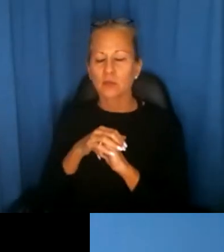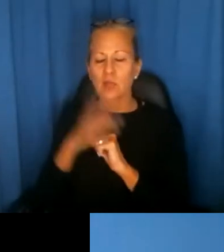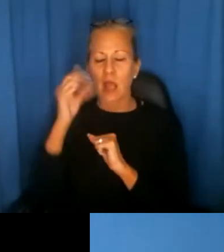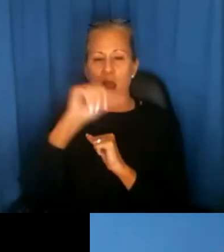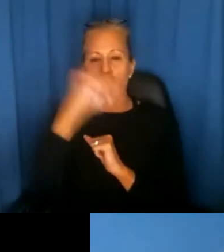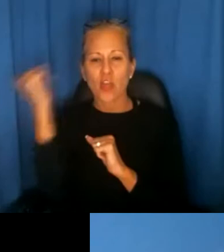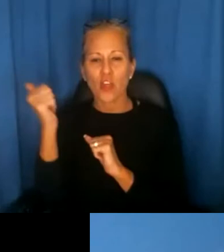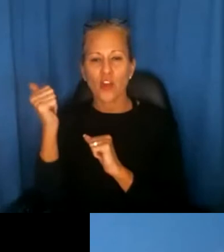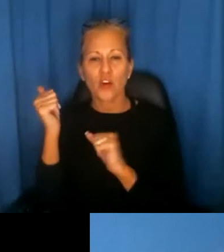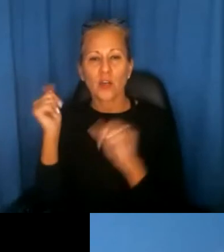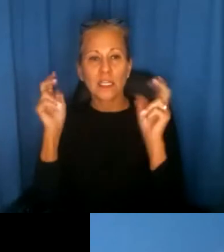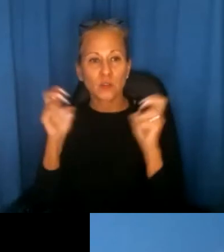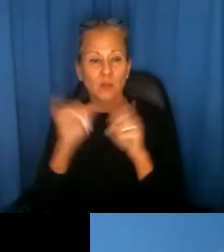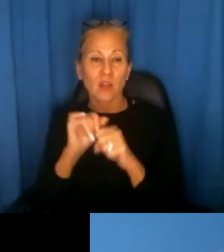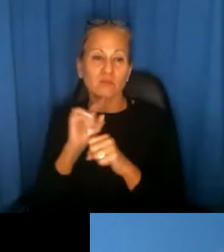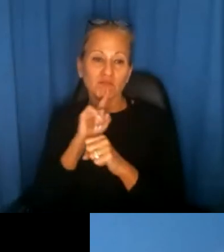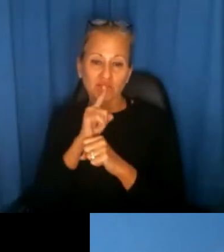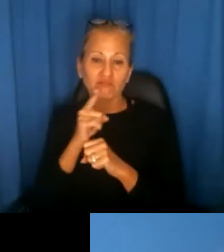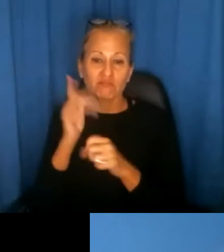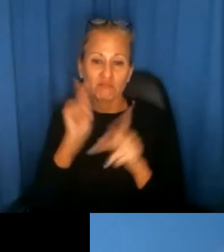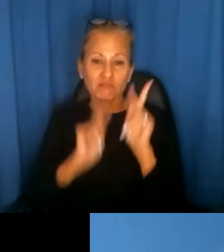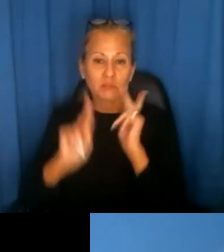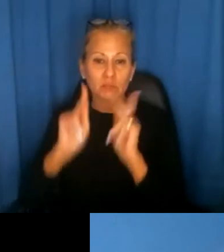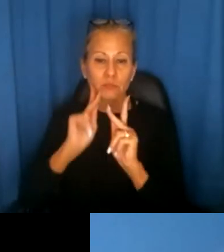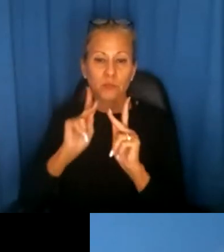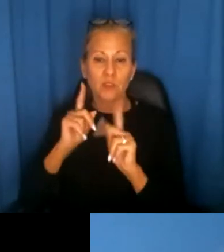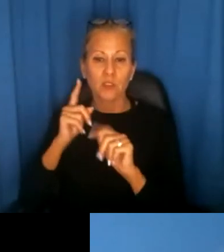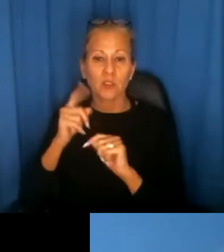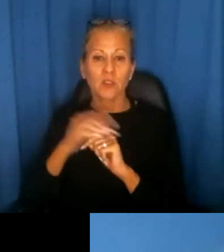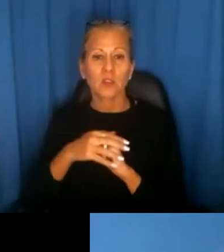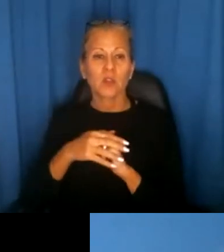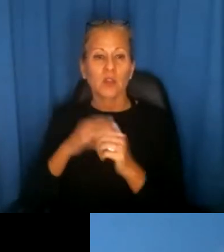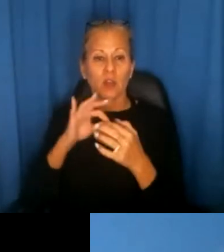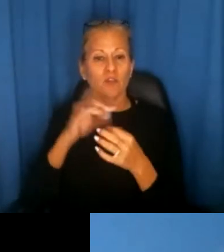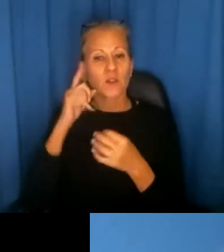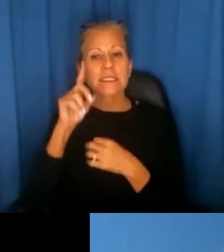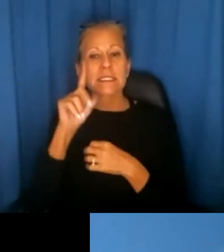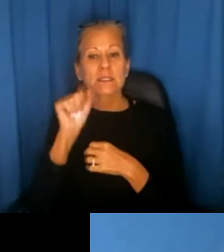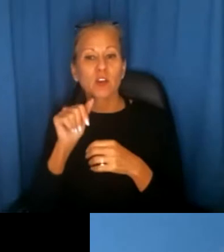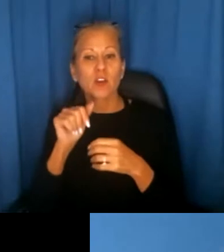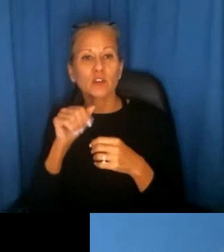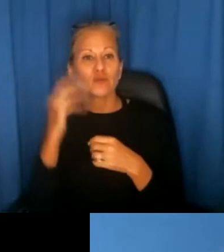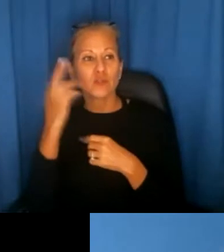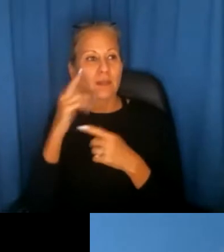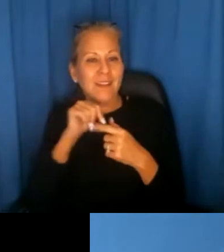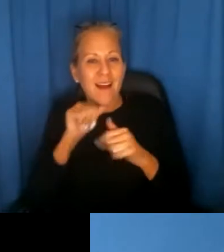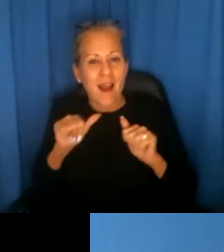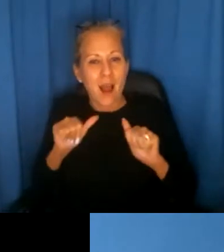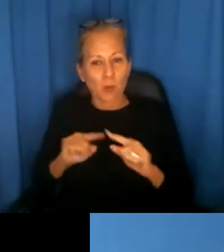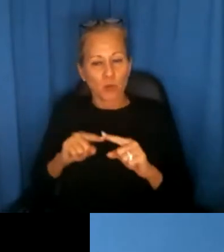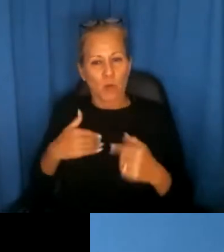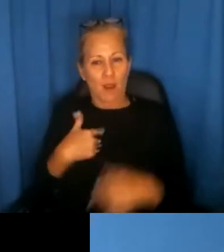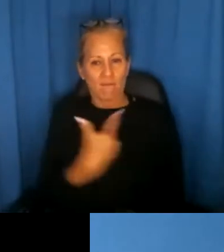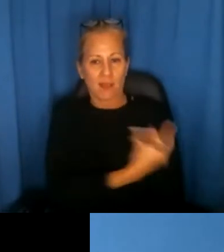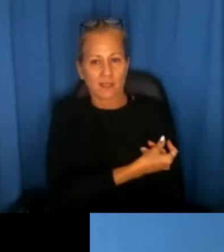issue is that there are actually people who, for disability-related reasons, are not able to have a